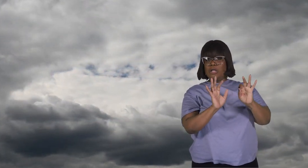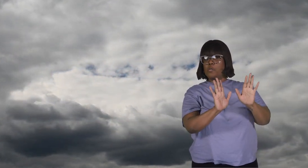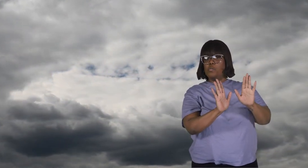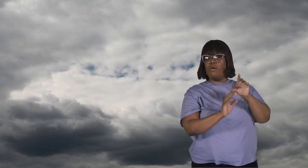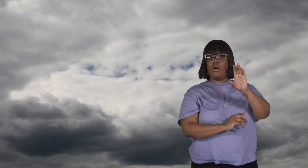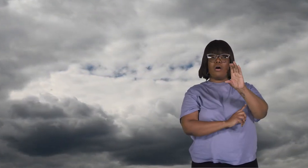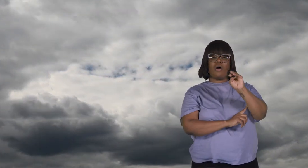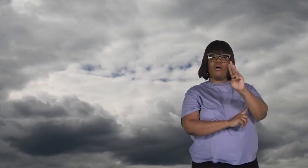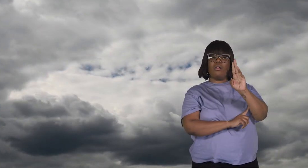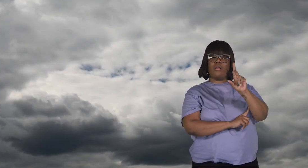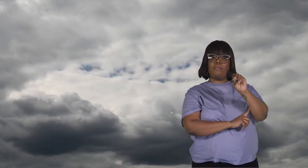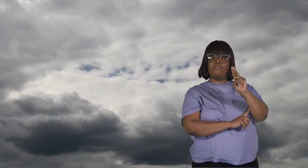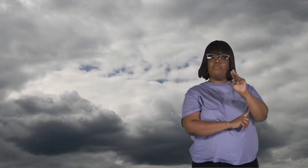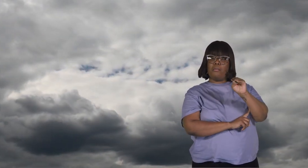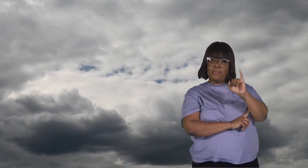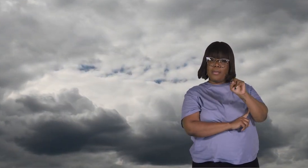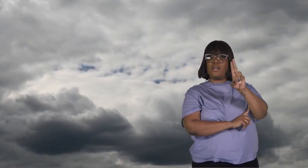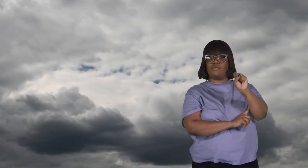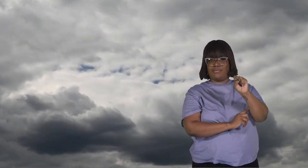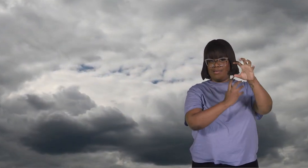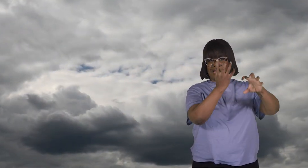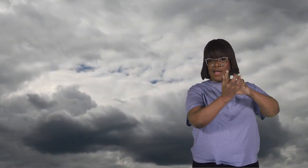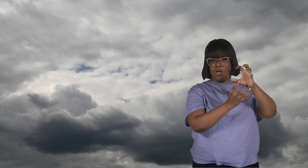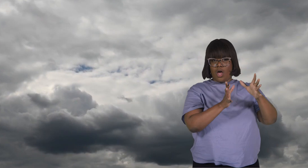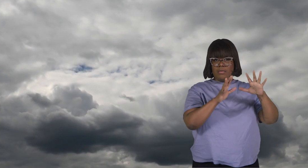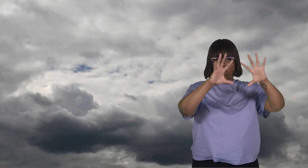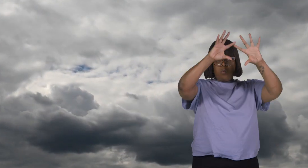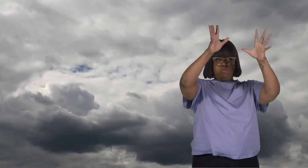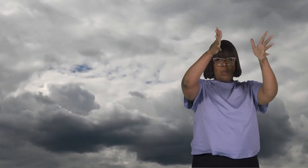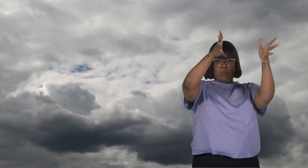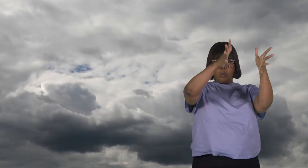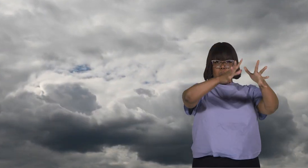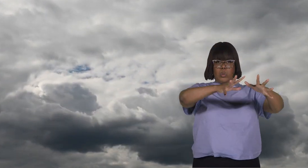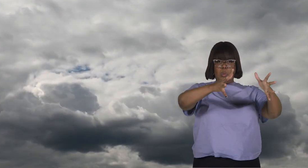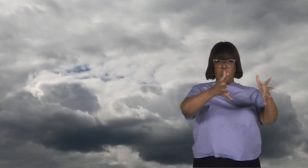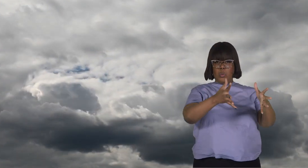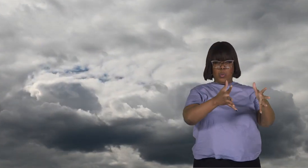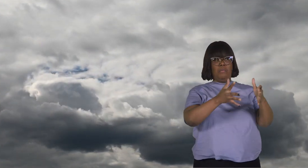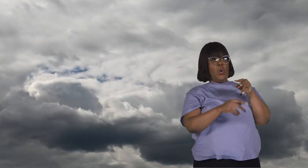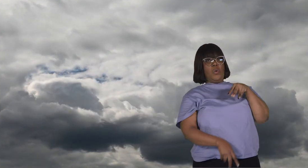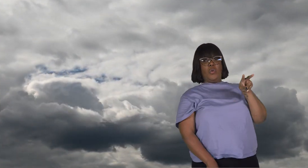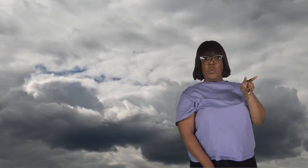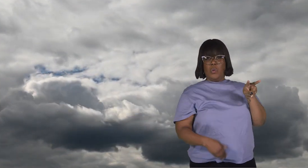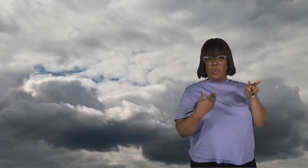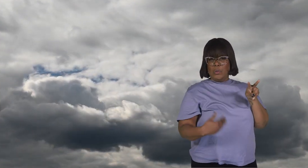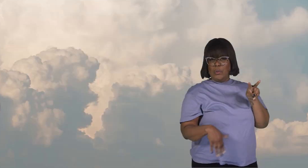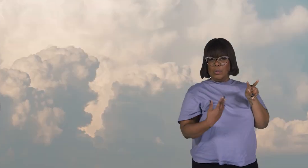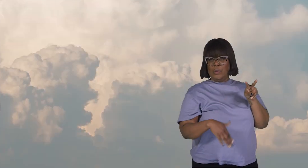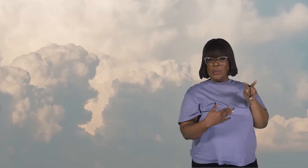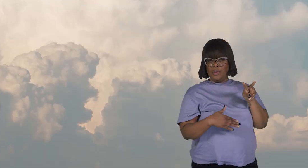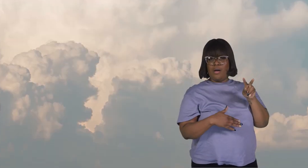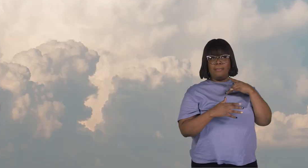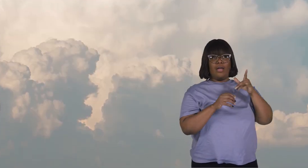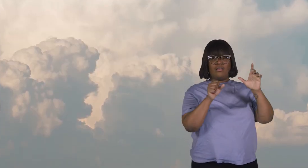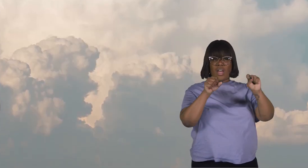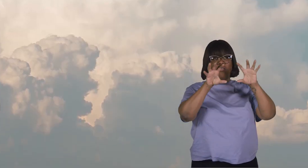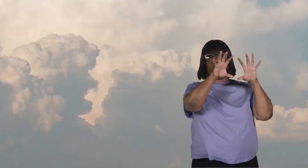are cumulonimbus clouds. Perhaps the most intimidating of them all. They can span the entire